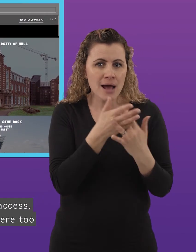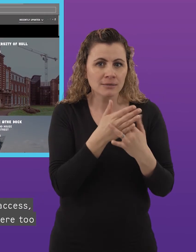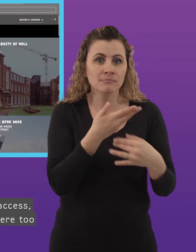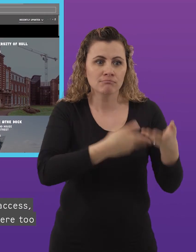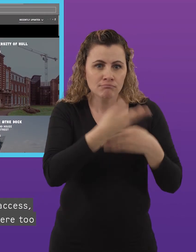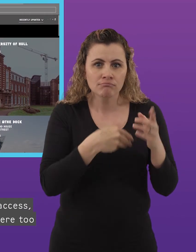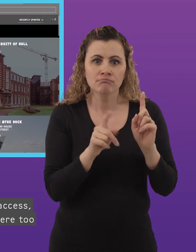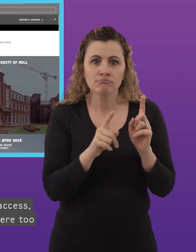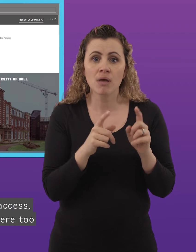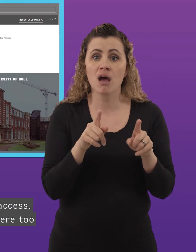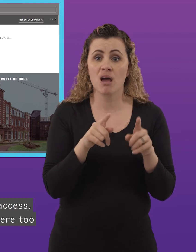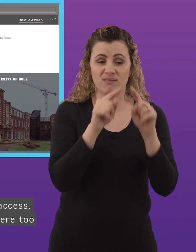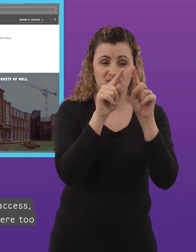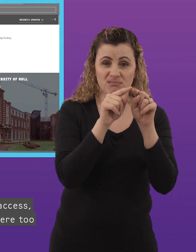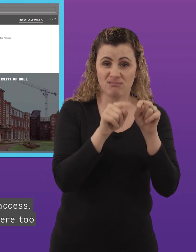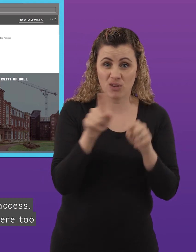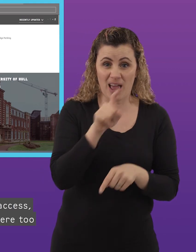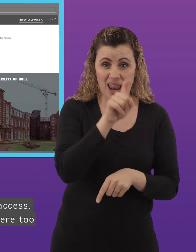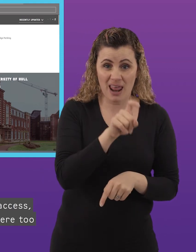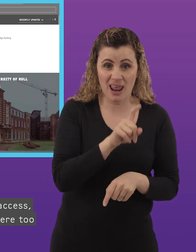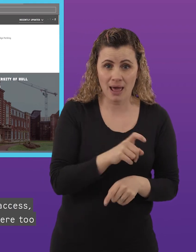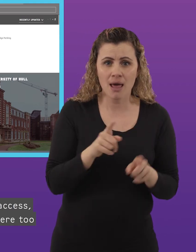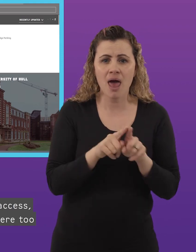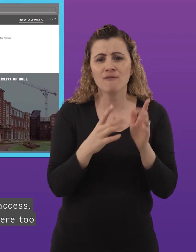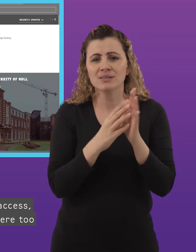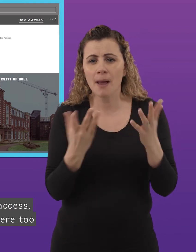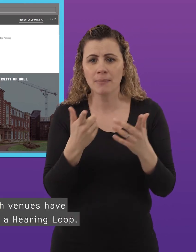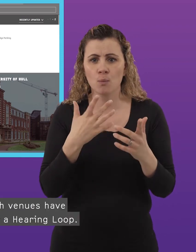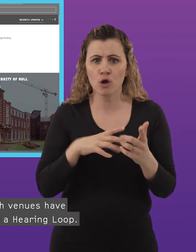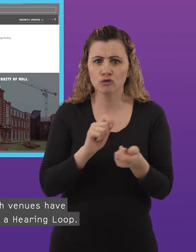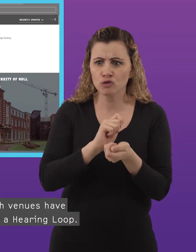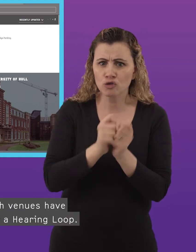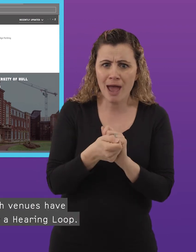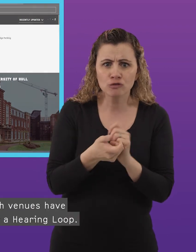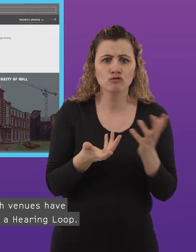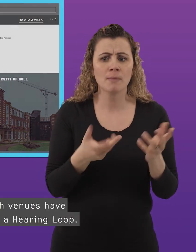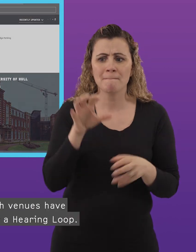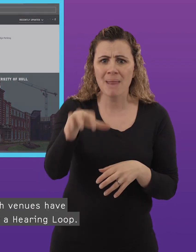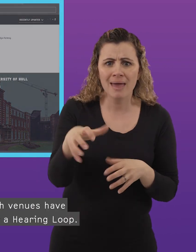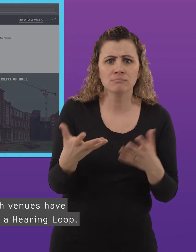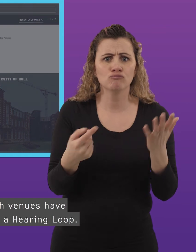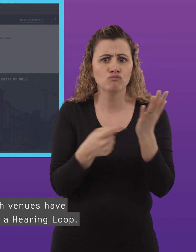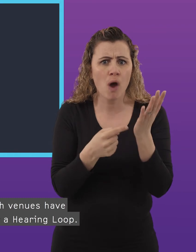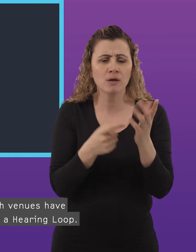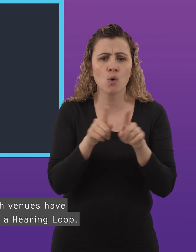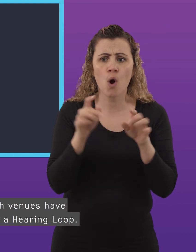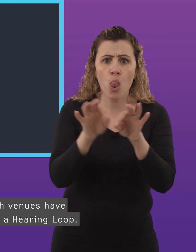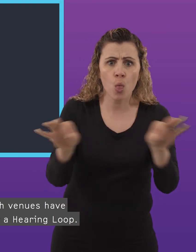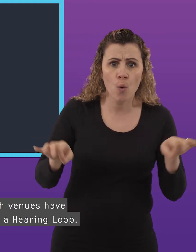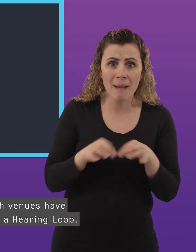venue access we use standard icons here too for example to show which venues have a changing places toilet or a